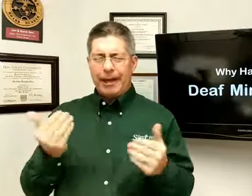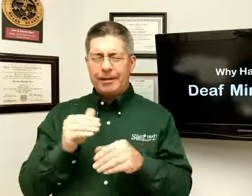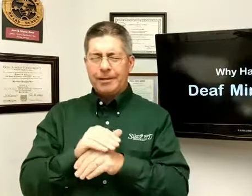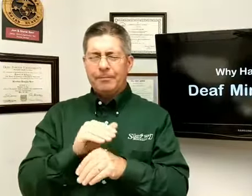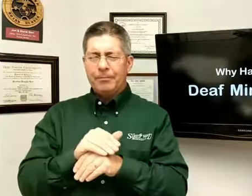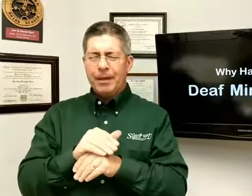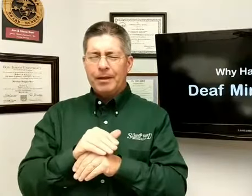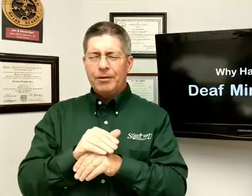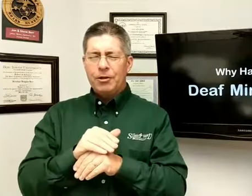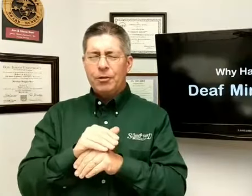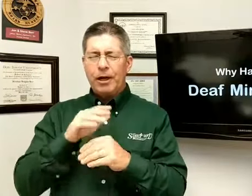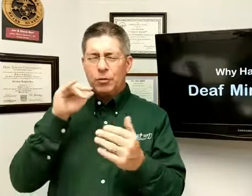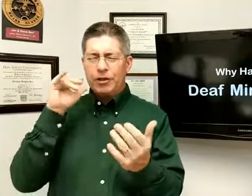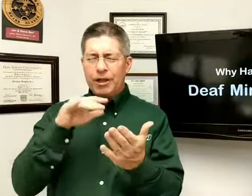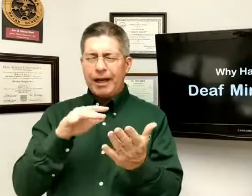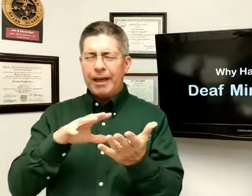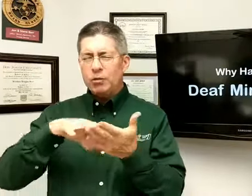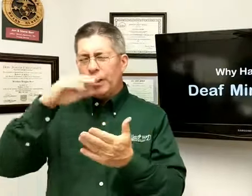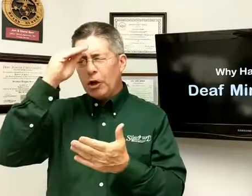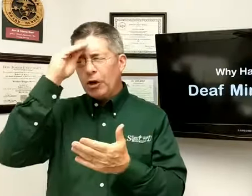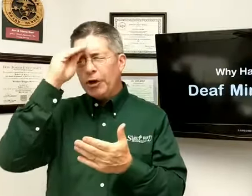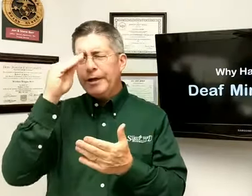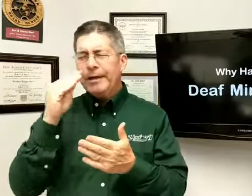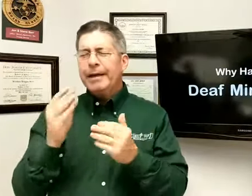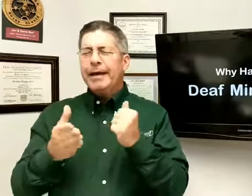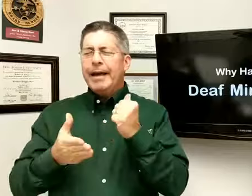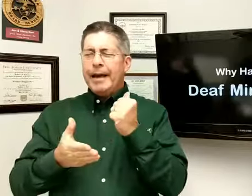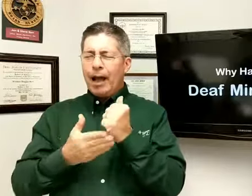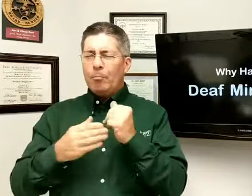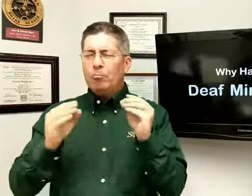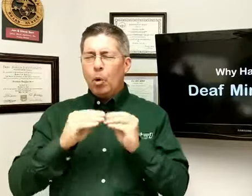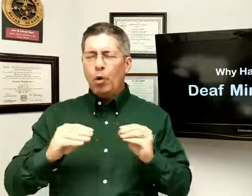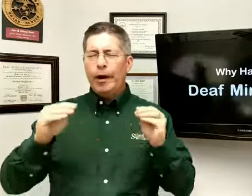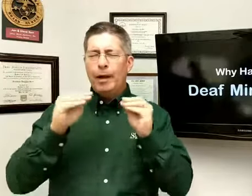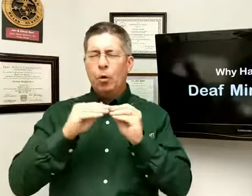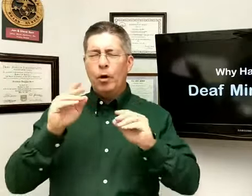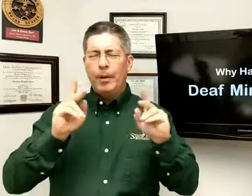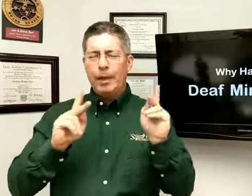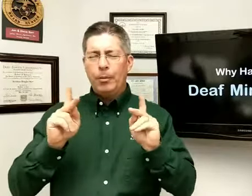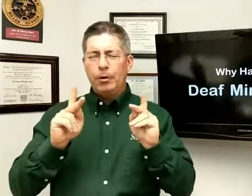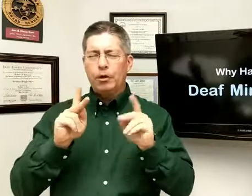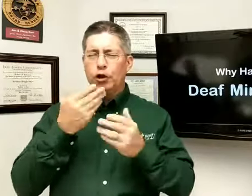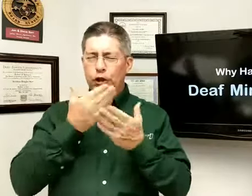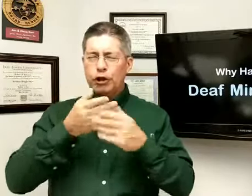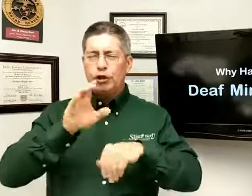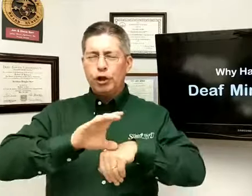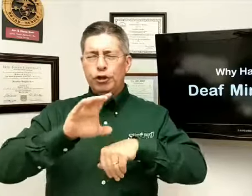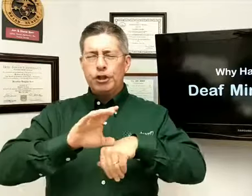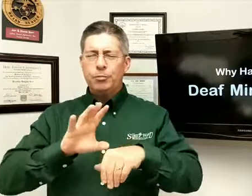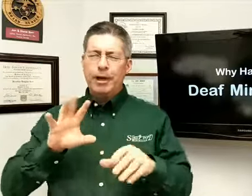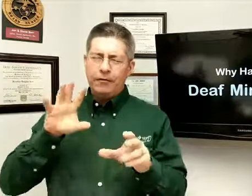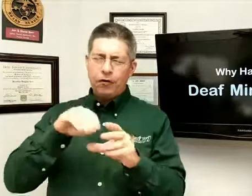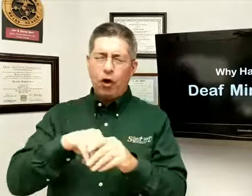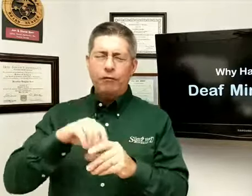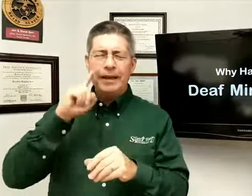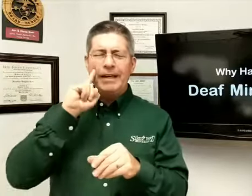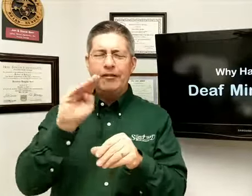to, as we study, as we learn, help more and more people, good churches be involved in deaf